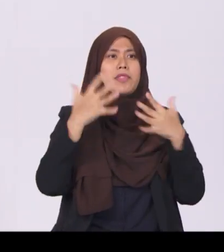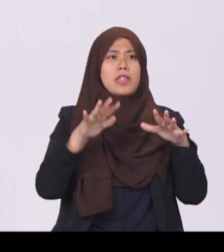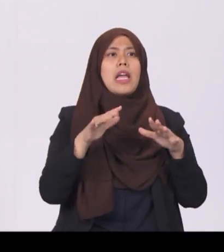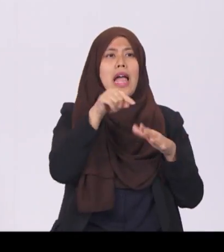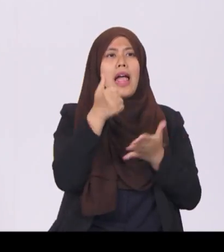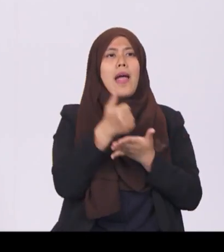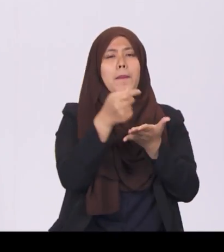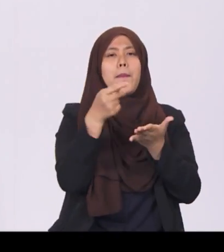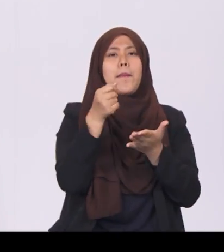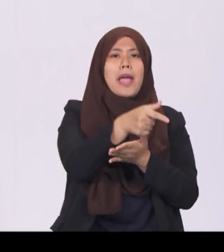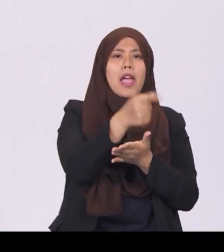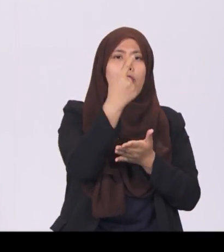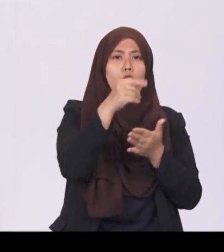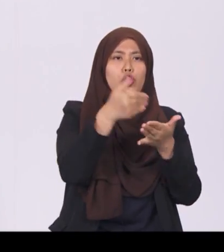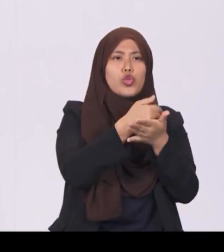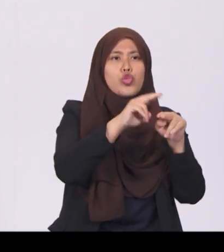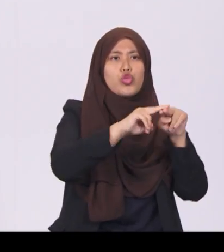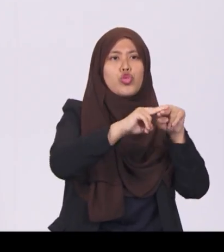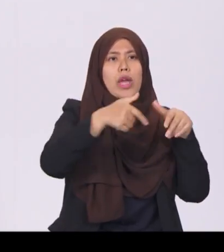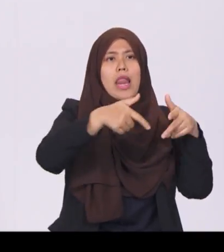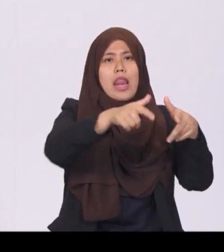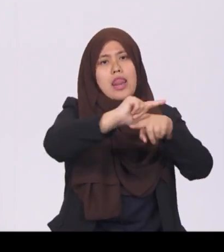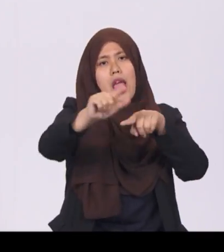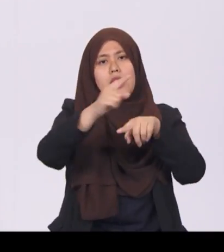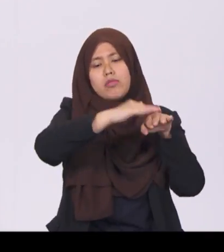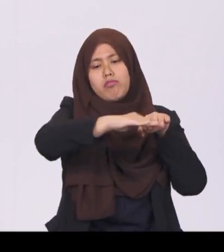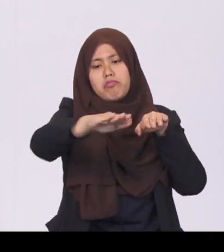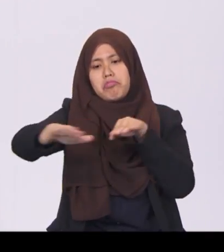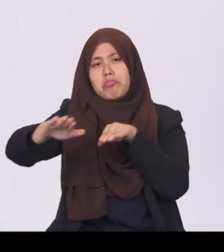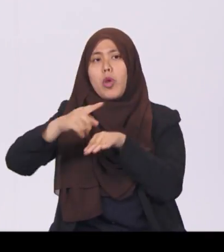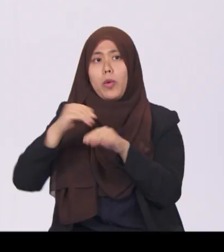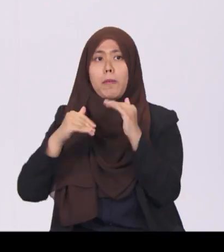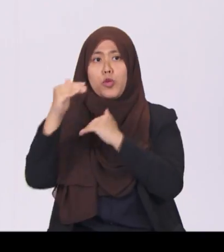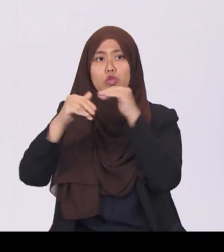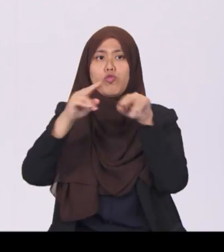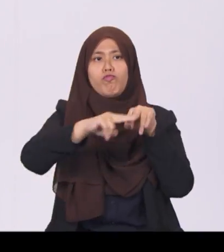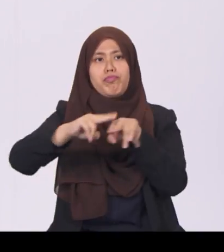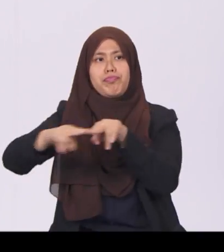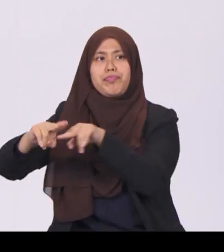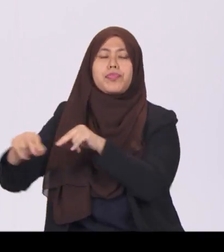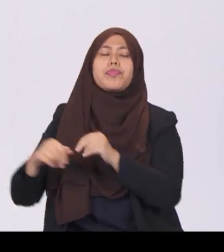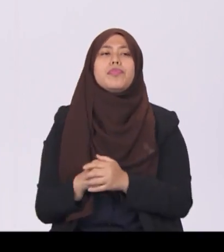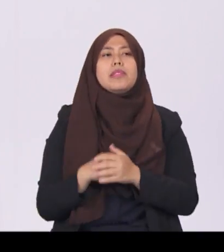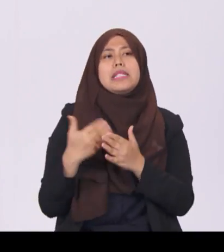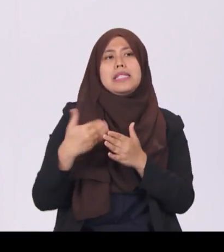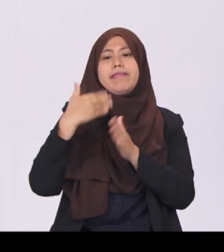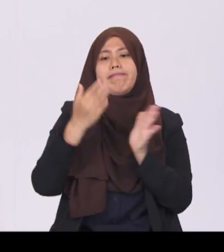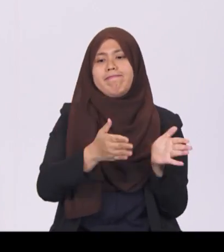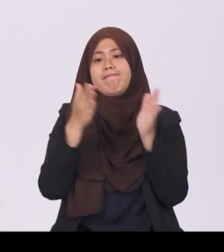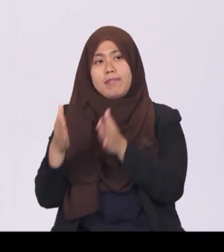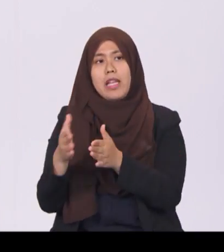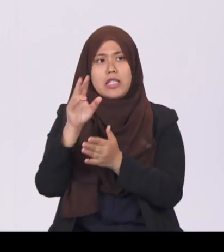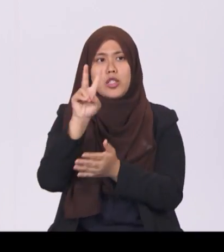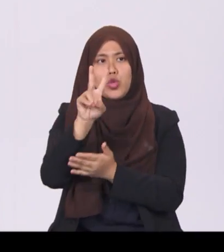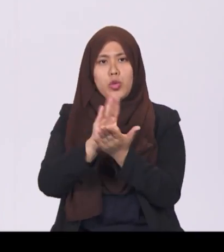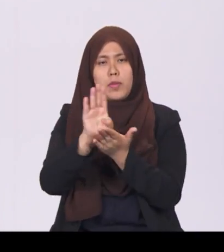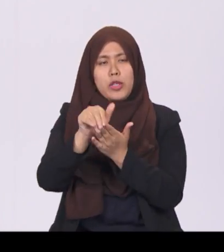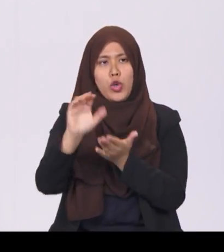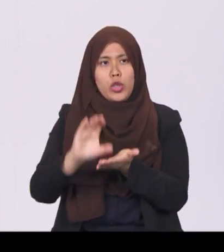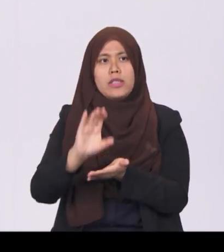new rail lines that we are building. Next, I will set aside $2 billion for premium subsidies and